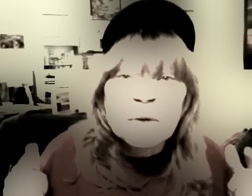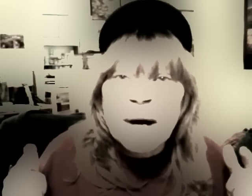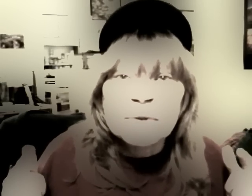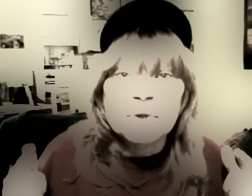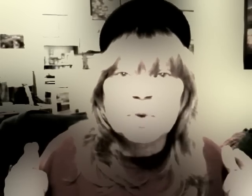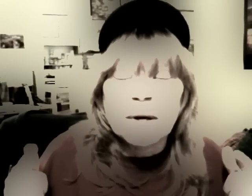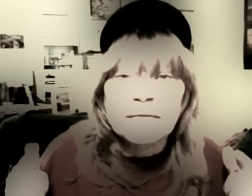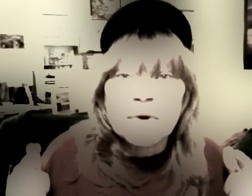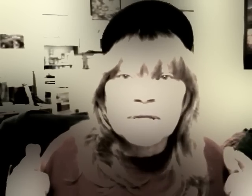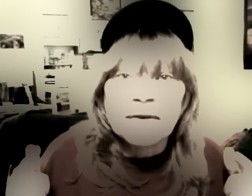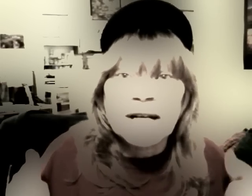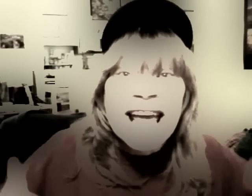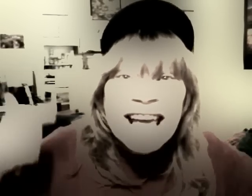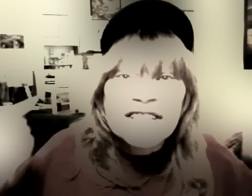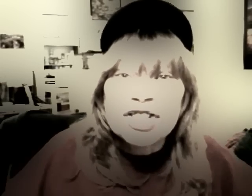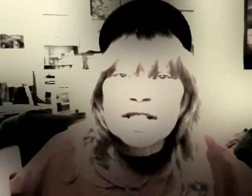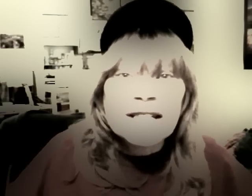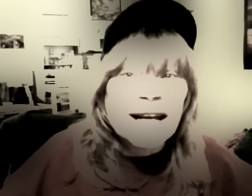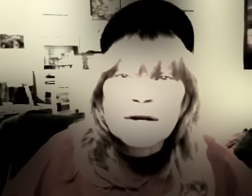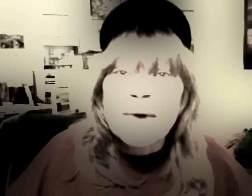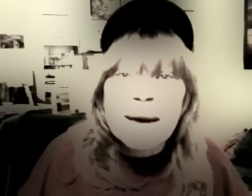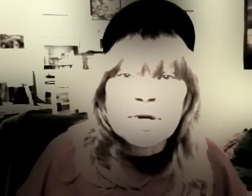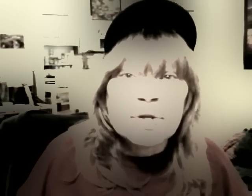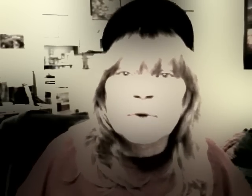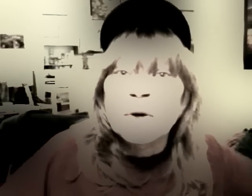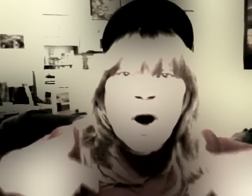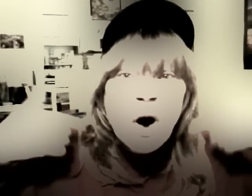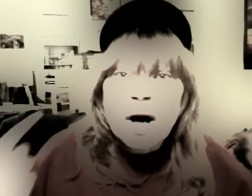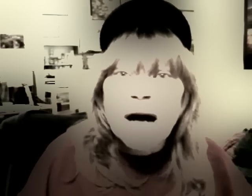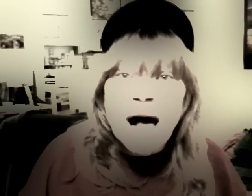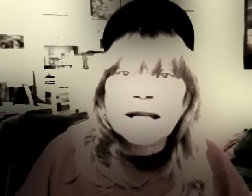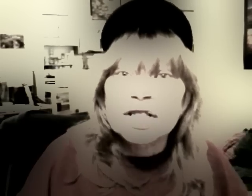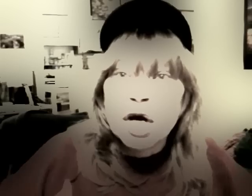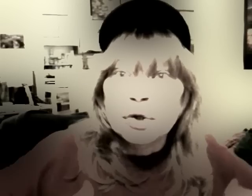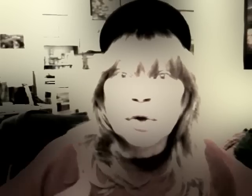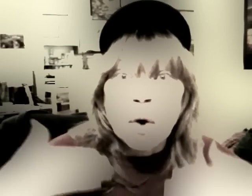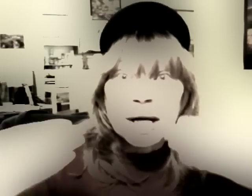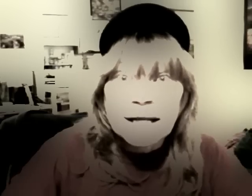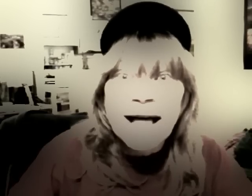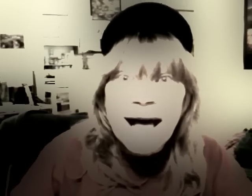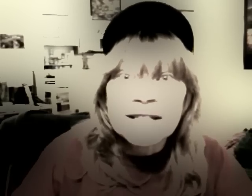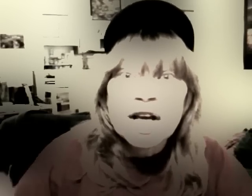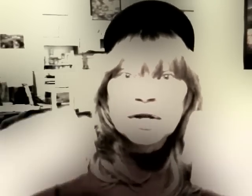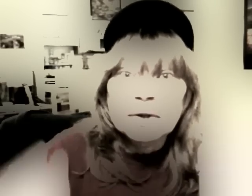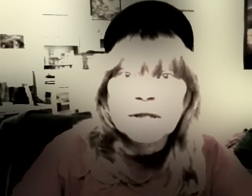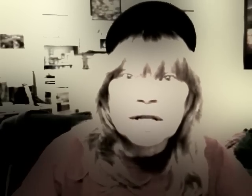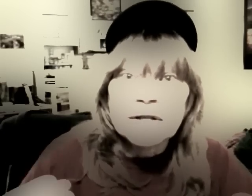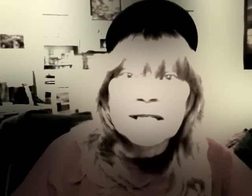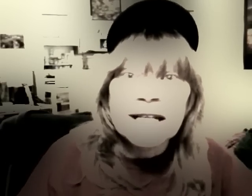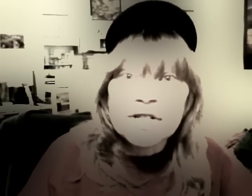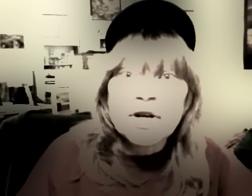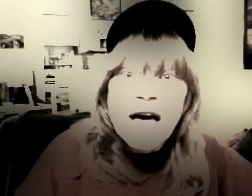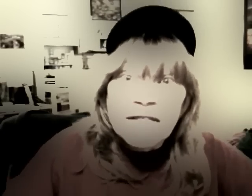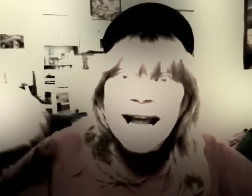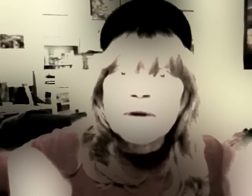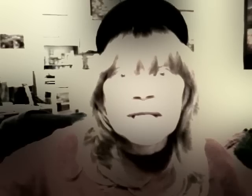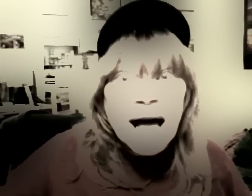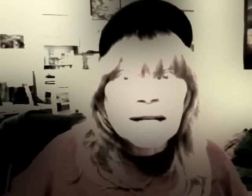around you 24-7. It's just like grammar school or college. You go to class, you learn under the teacher. Then outside of